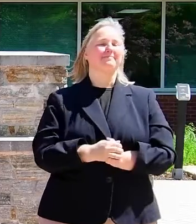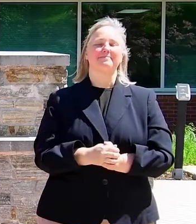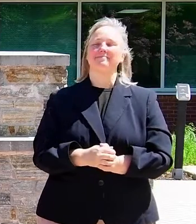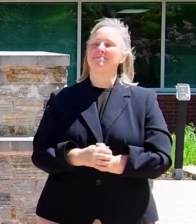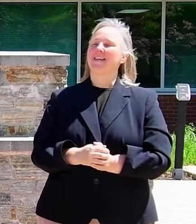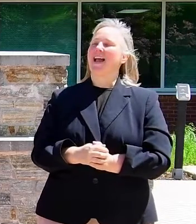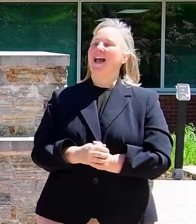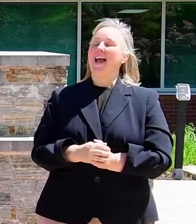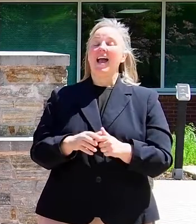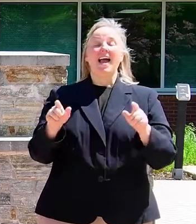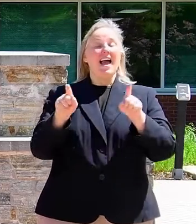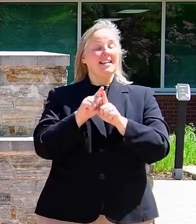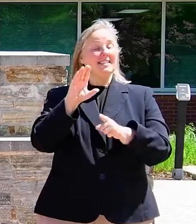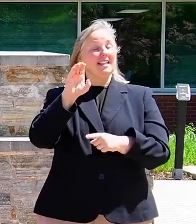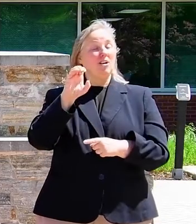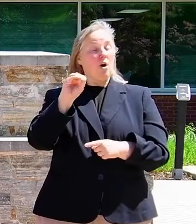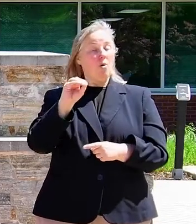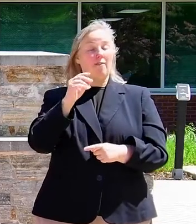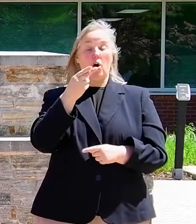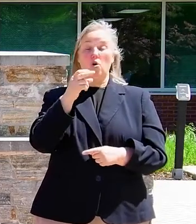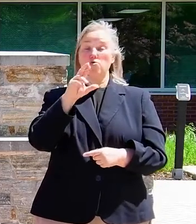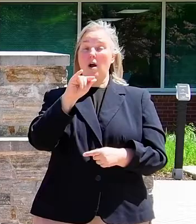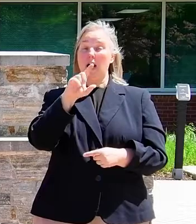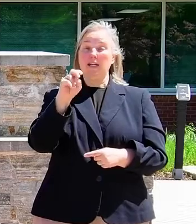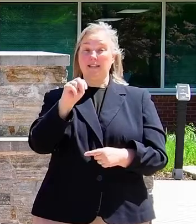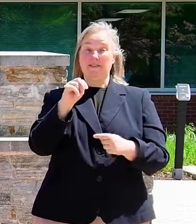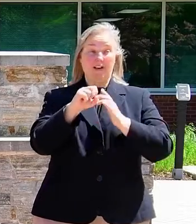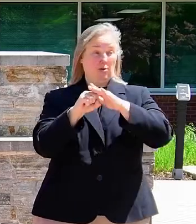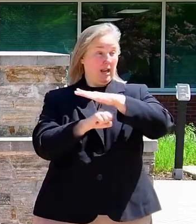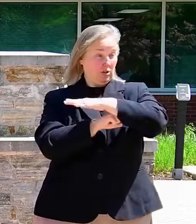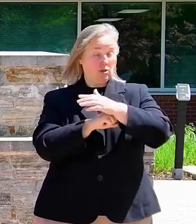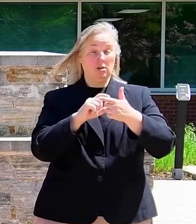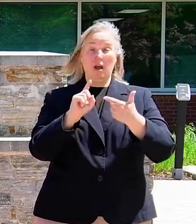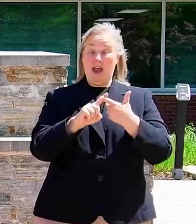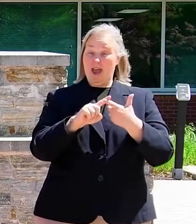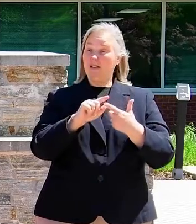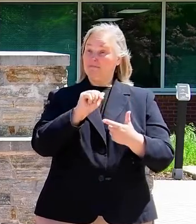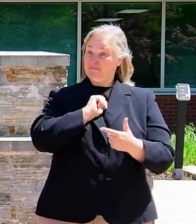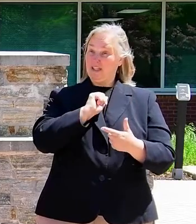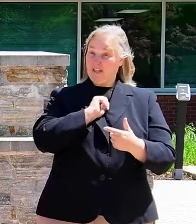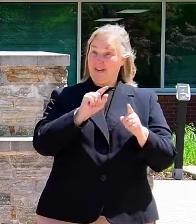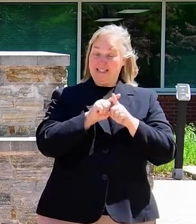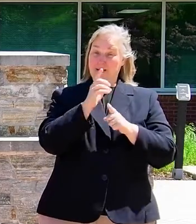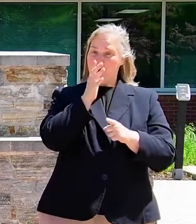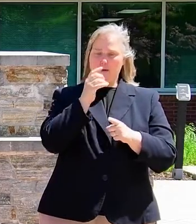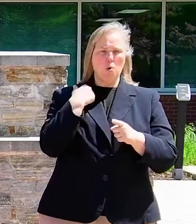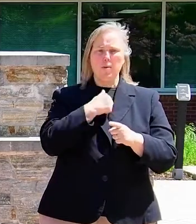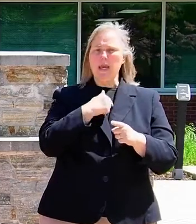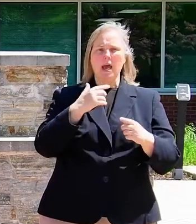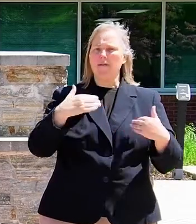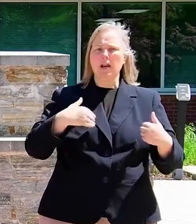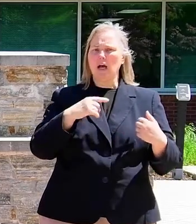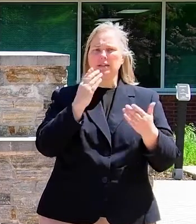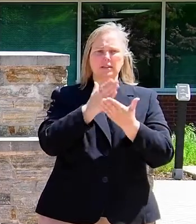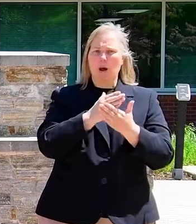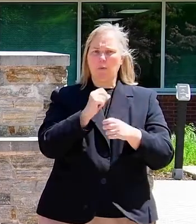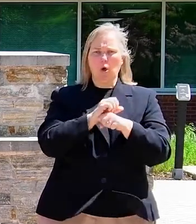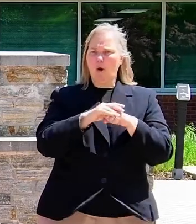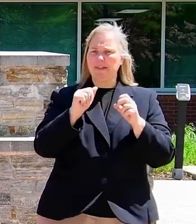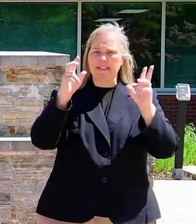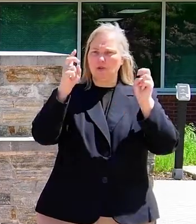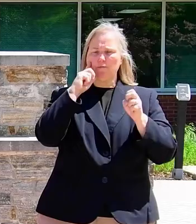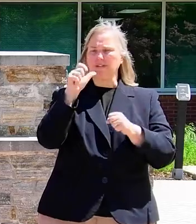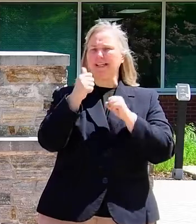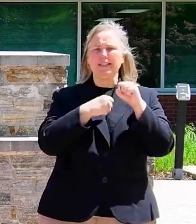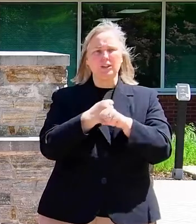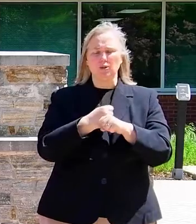As the CEO of the Horizon Foundation, as a mom, we haven't stopped working on this issue for a decade. All of